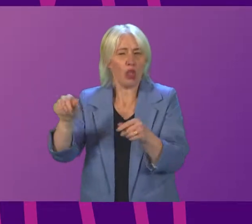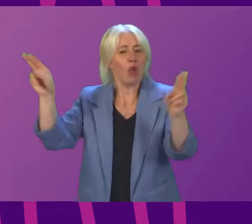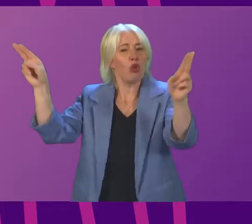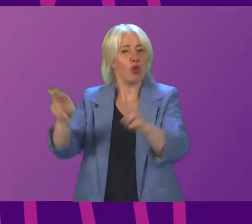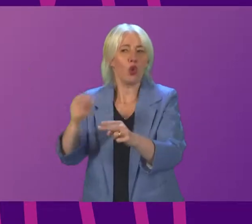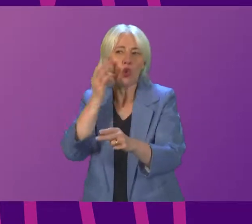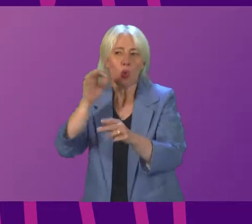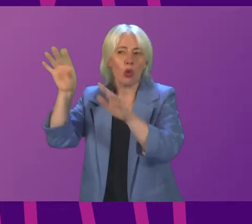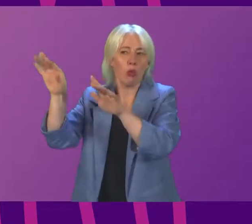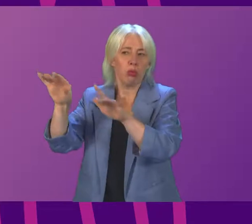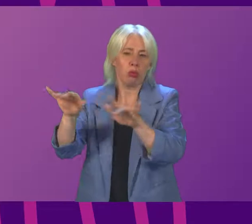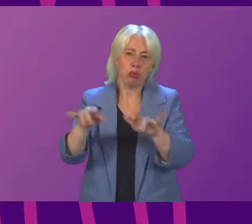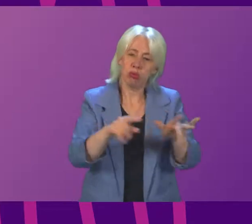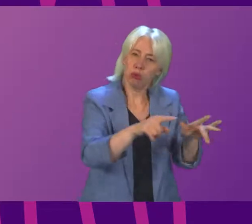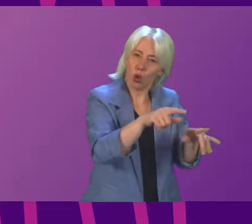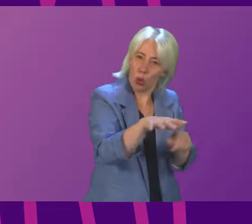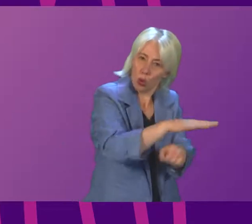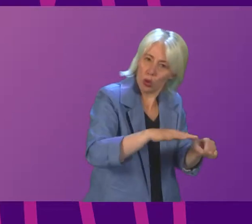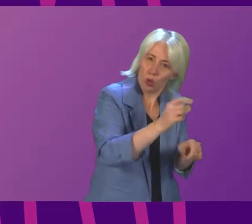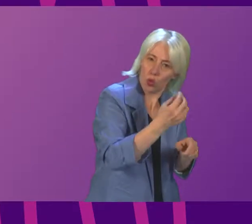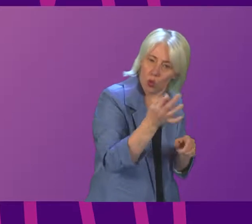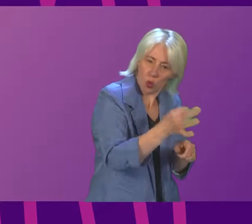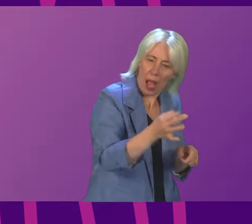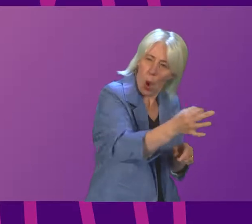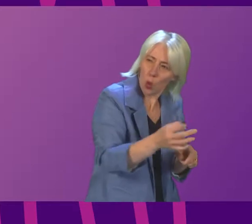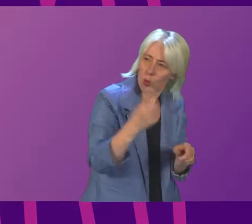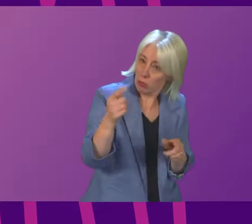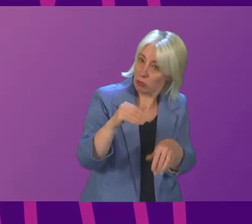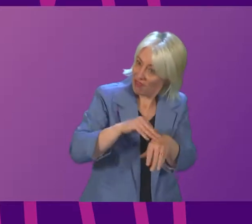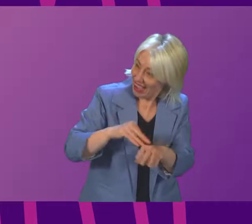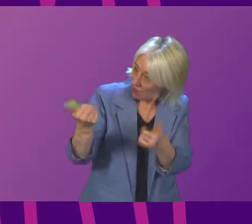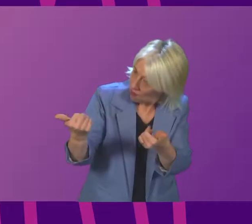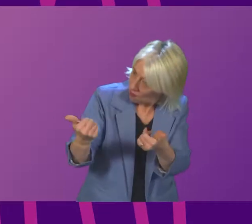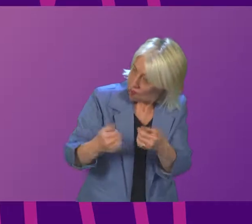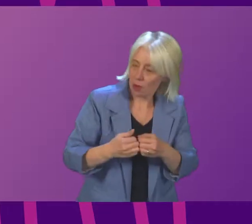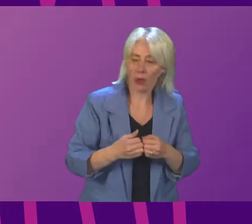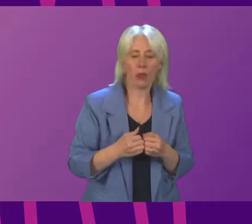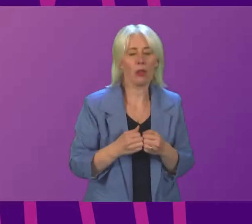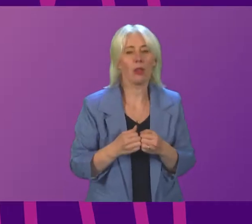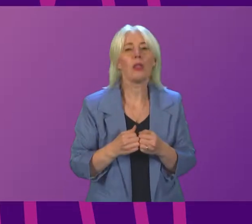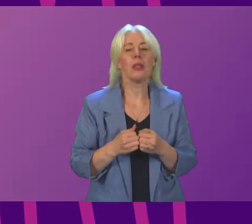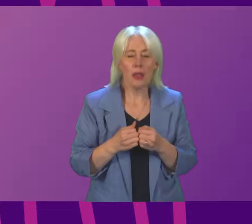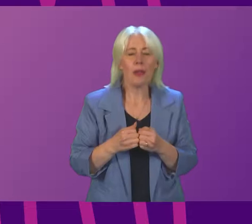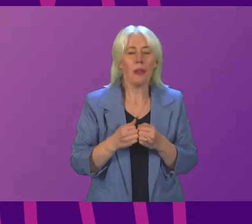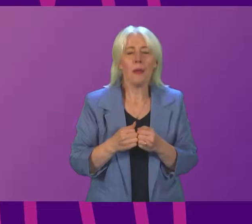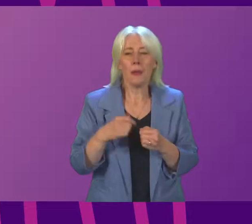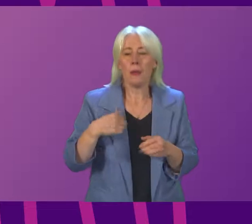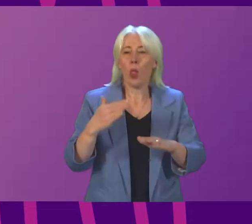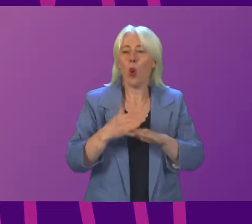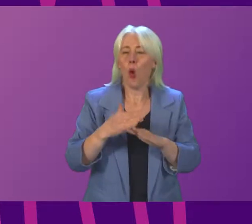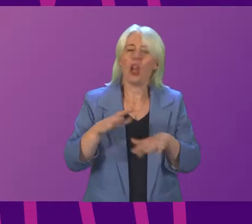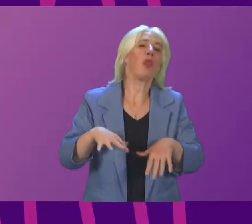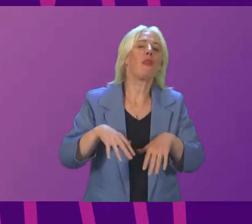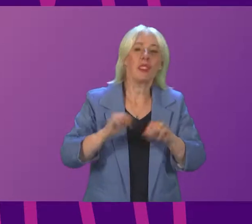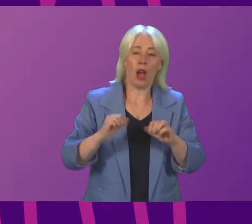How effective are these? Cabinet Secretary. There's obviously, essentially, in the work that is undertaken